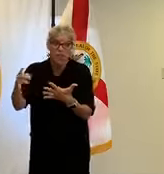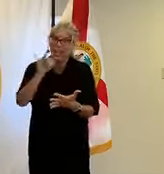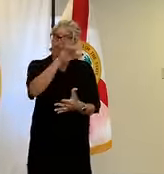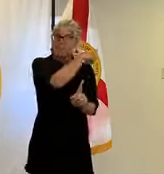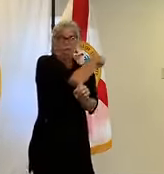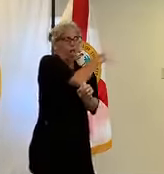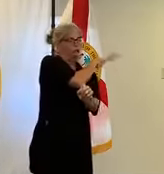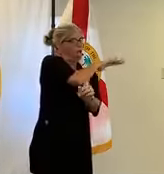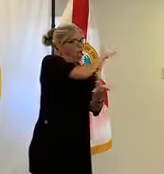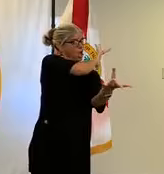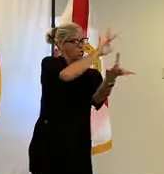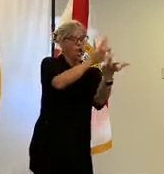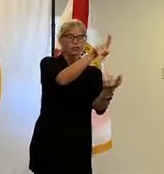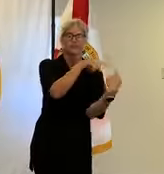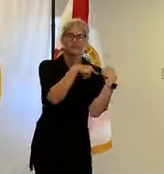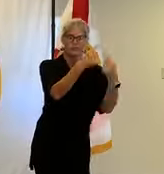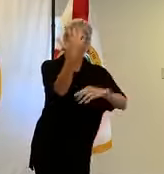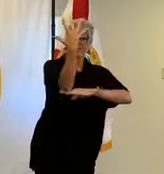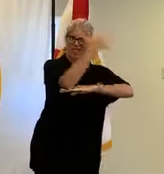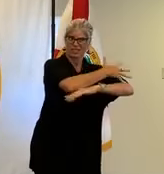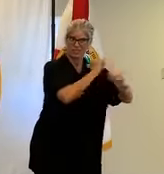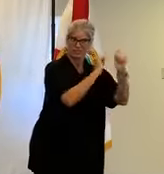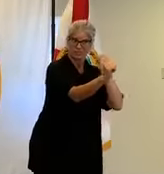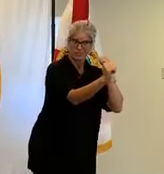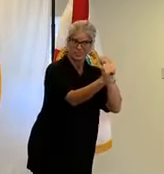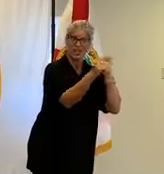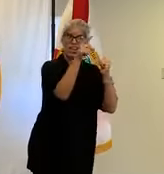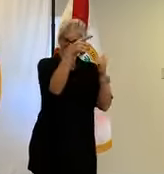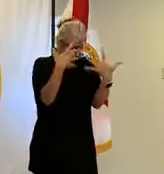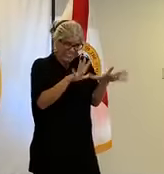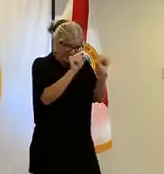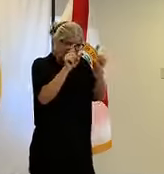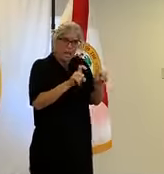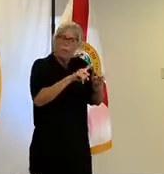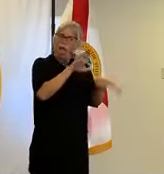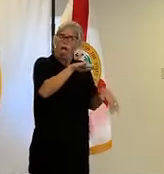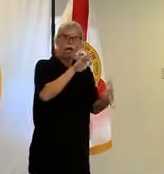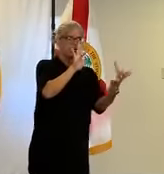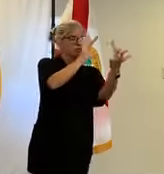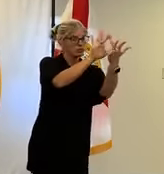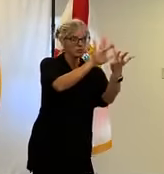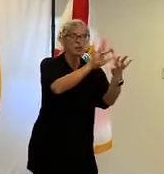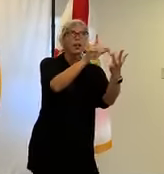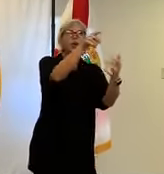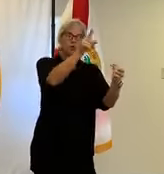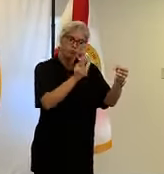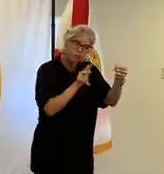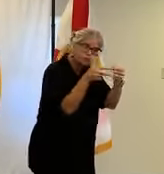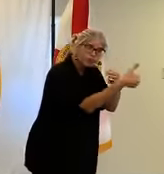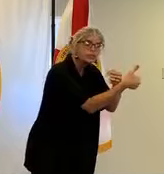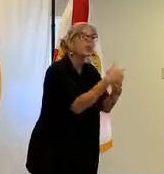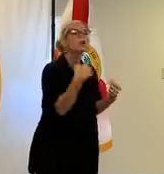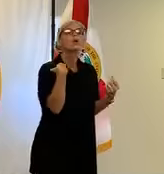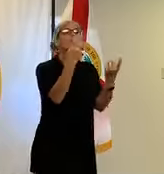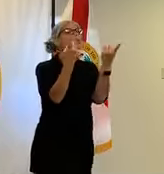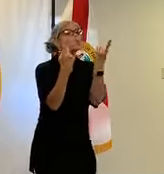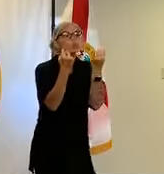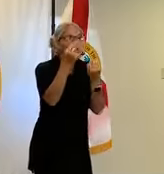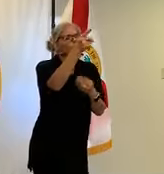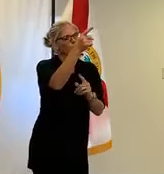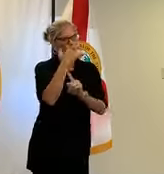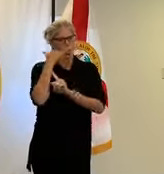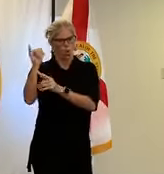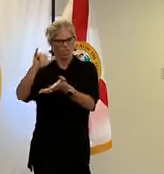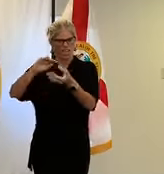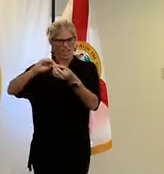days of since you've taken the test at one of our drive up testing centers we'd ask that you call area code